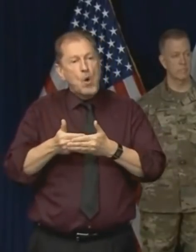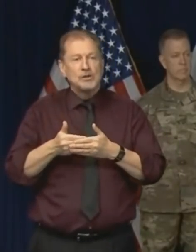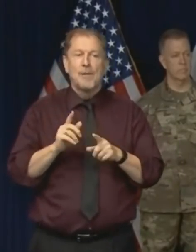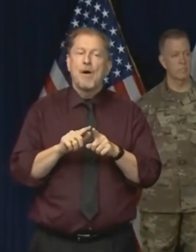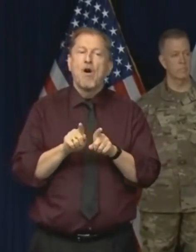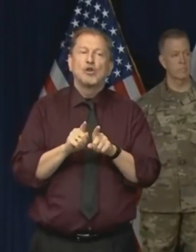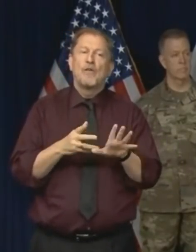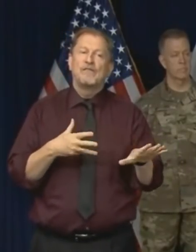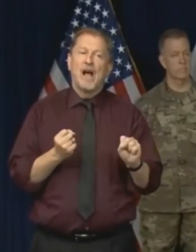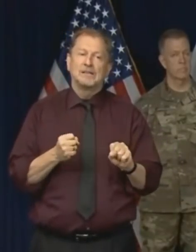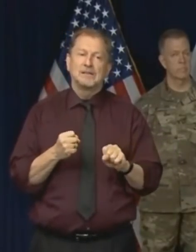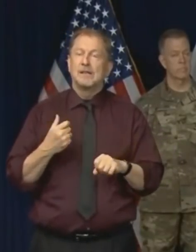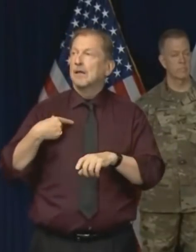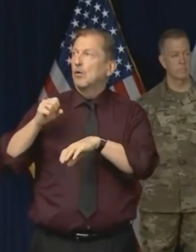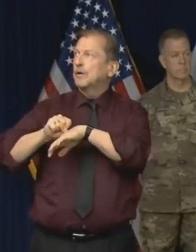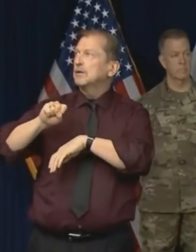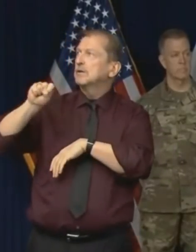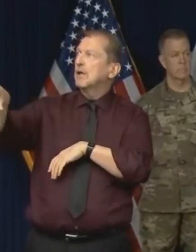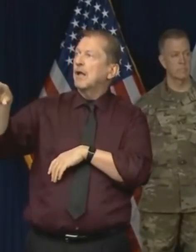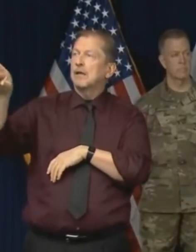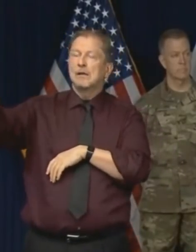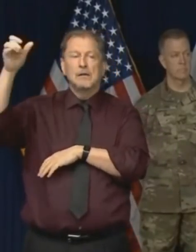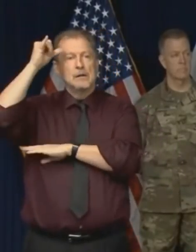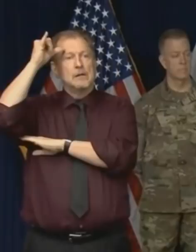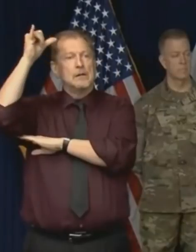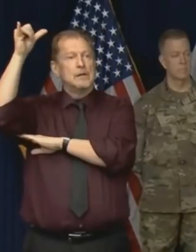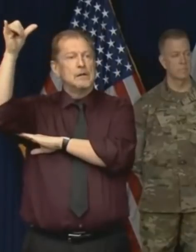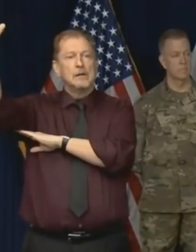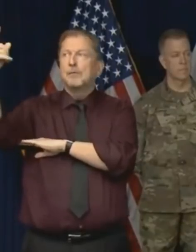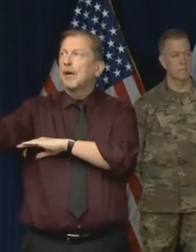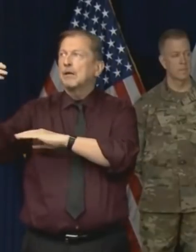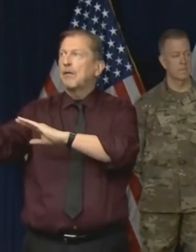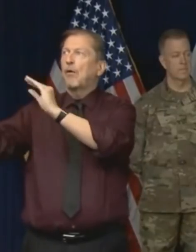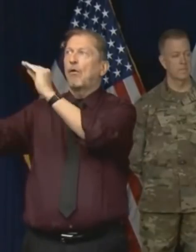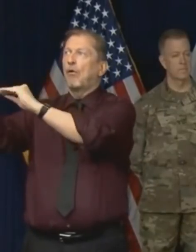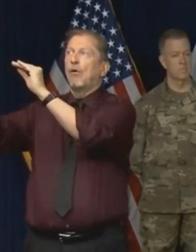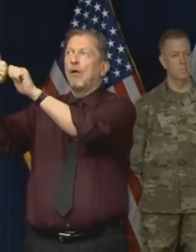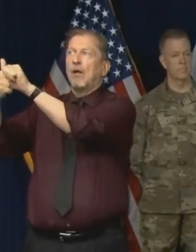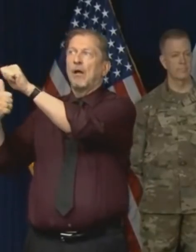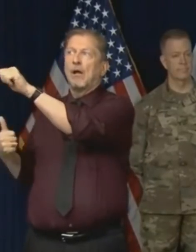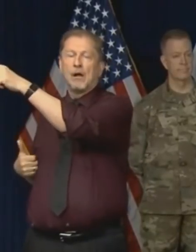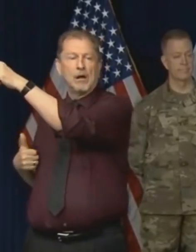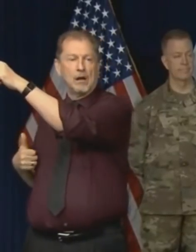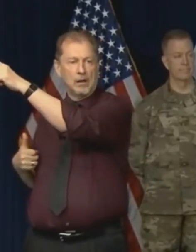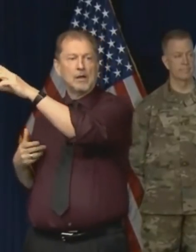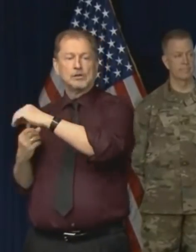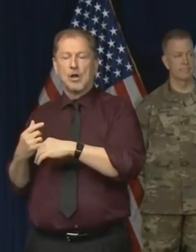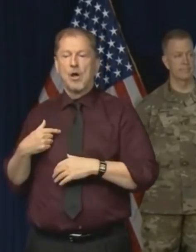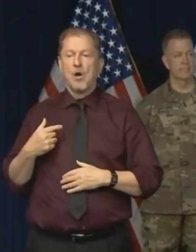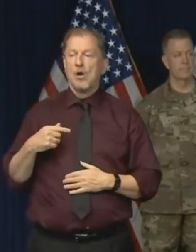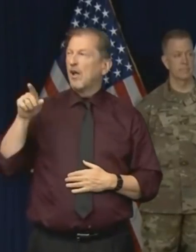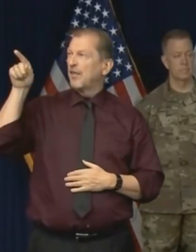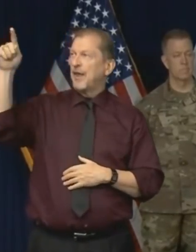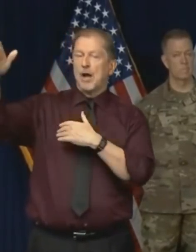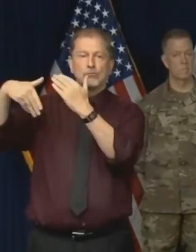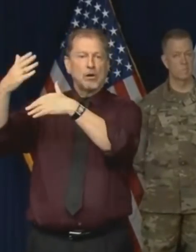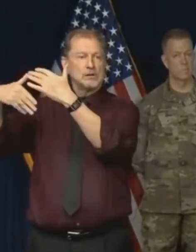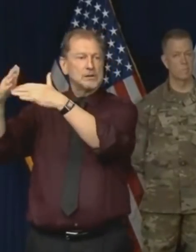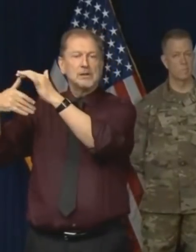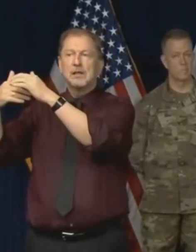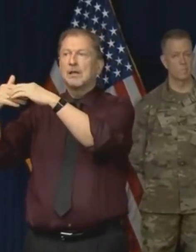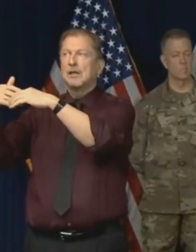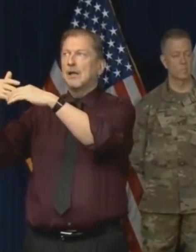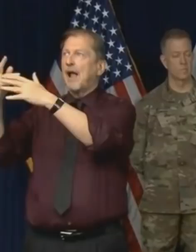location, because it's not about driving time or even flying time. It really is about who's doing the processing and